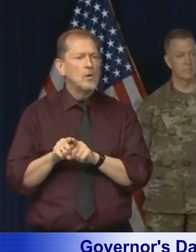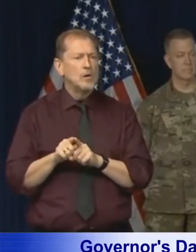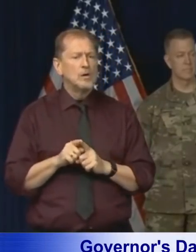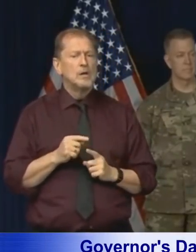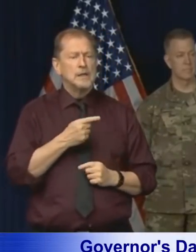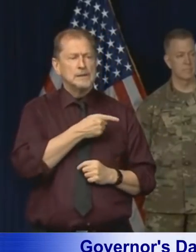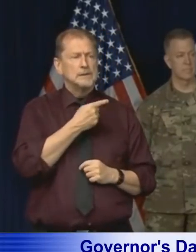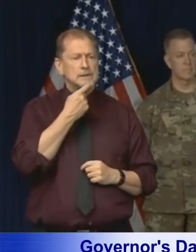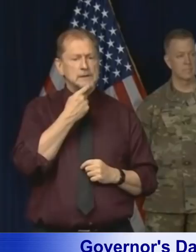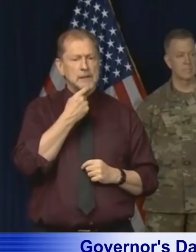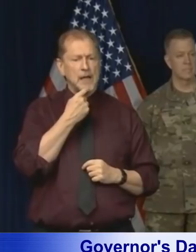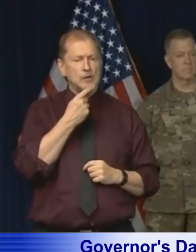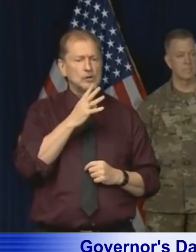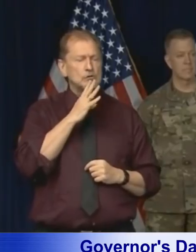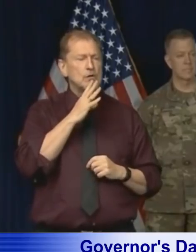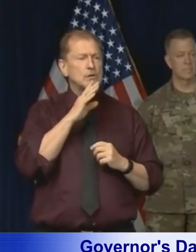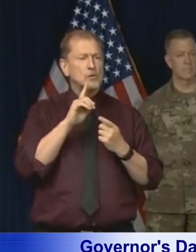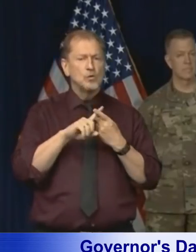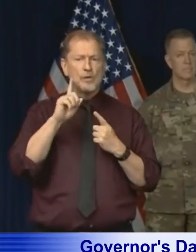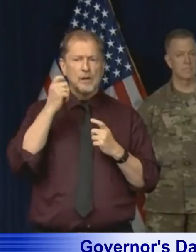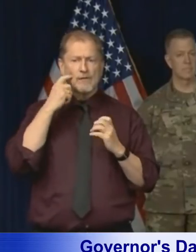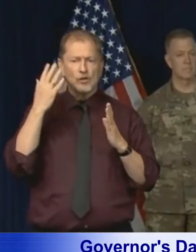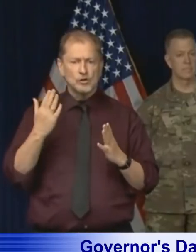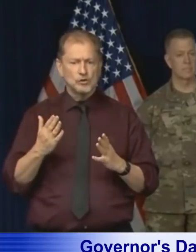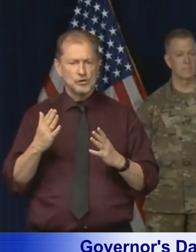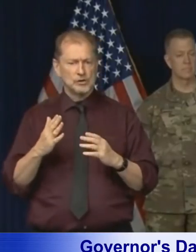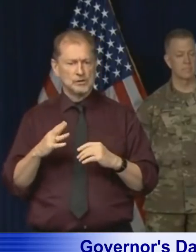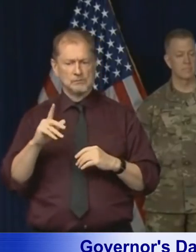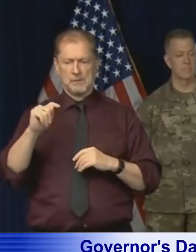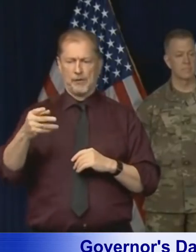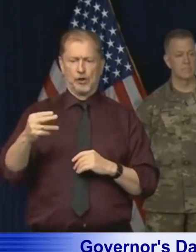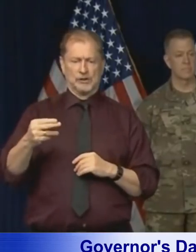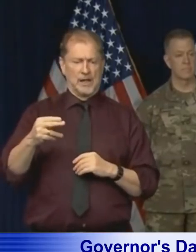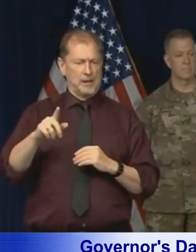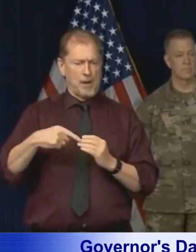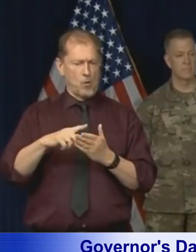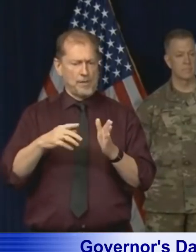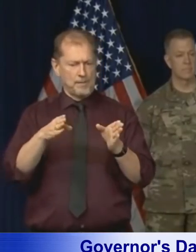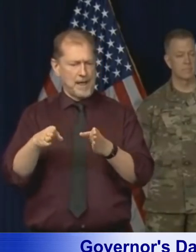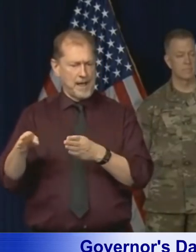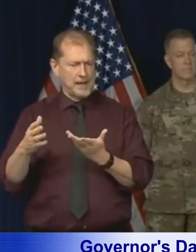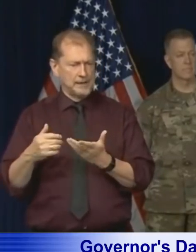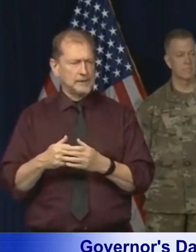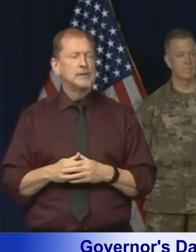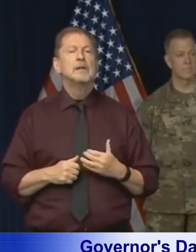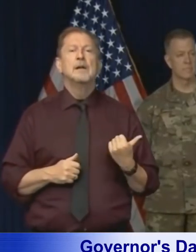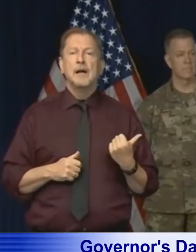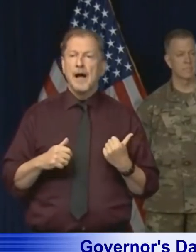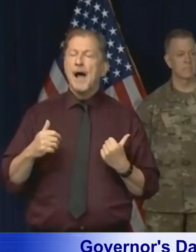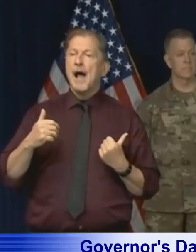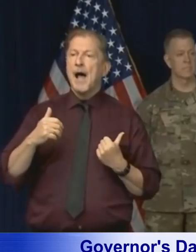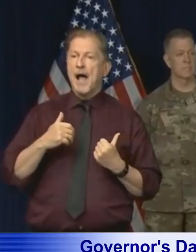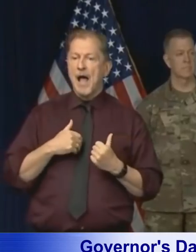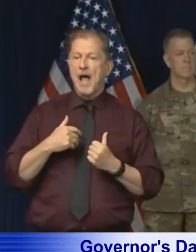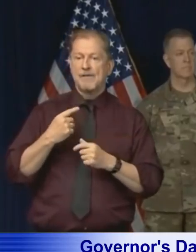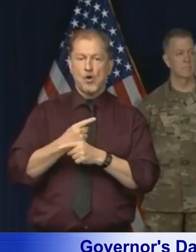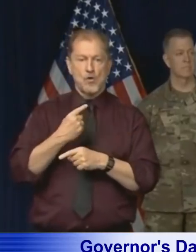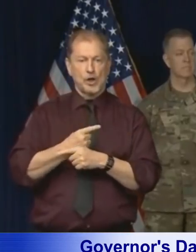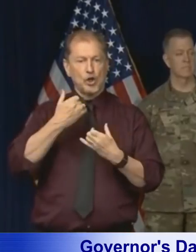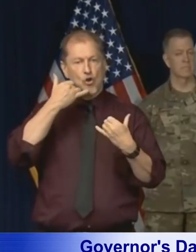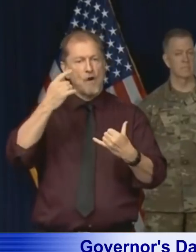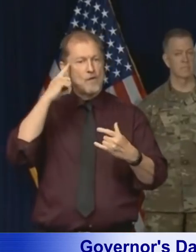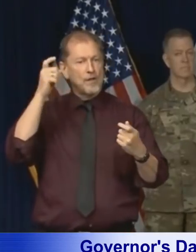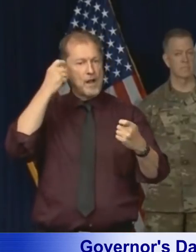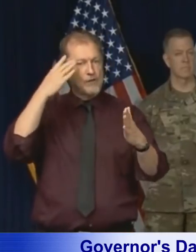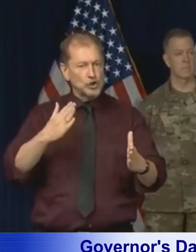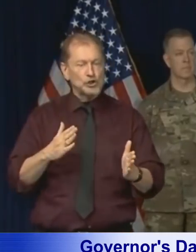all of the governors maybe Thursday. Is there anything on the agenda for tomorrow? Yeah, there's a regular call that occurs. Sometimes the president is on the call. Sometimes